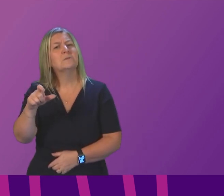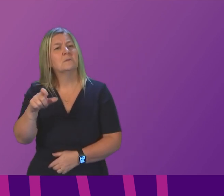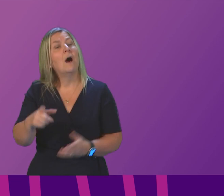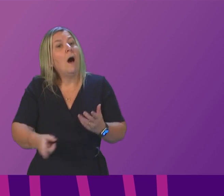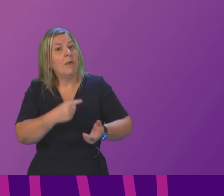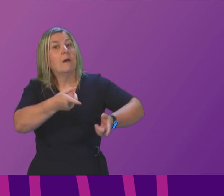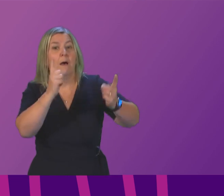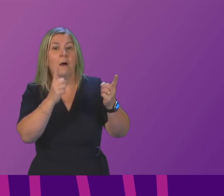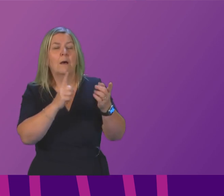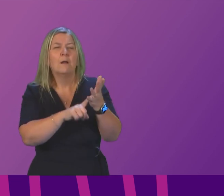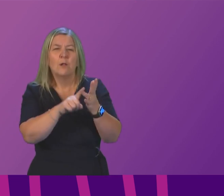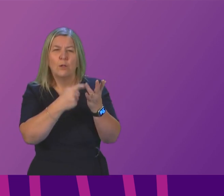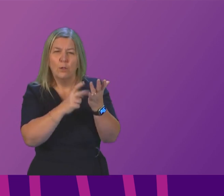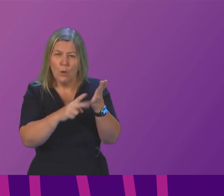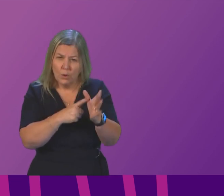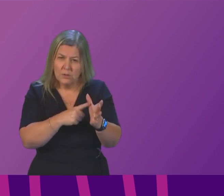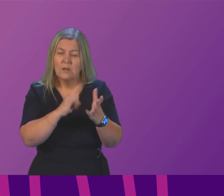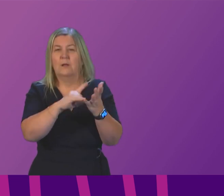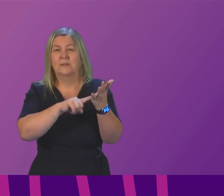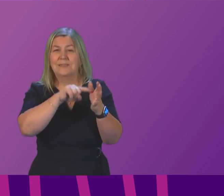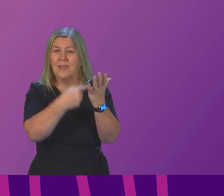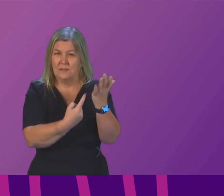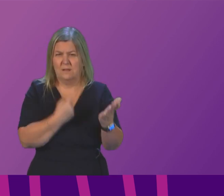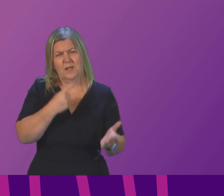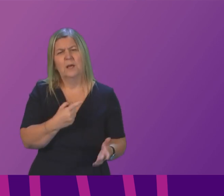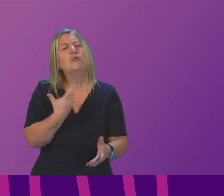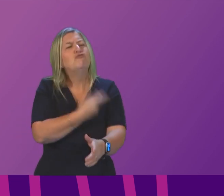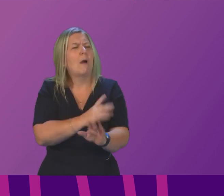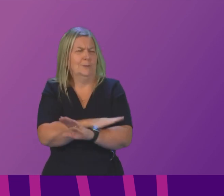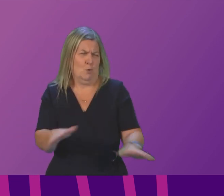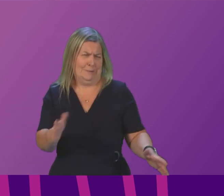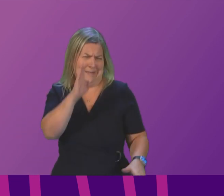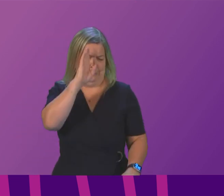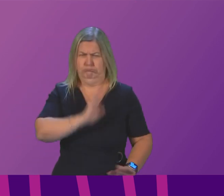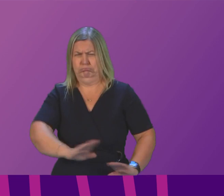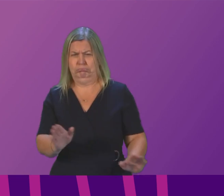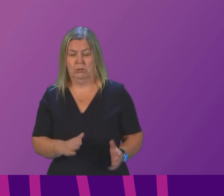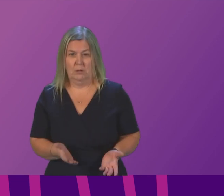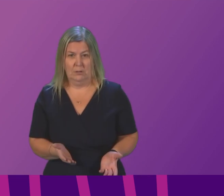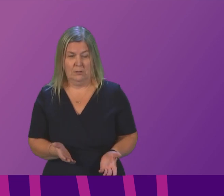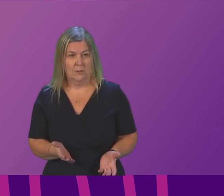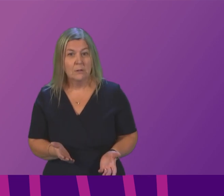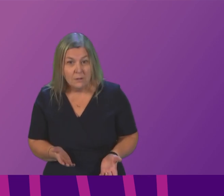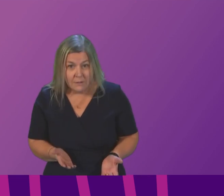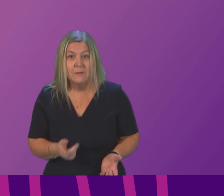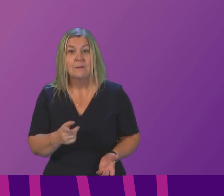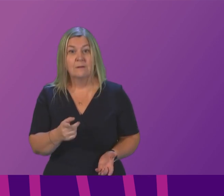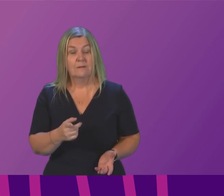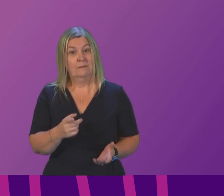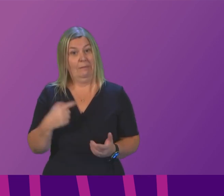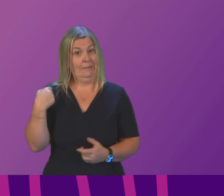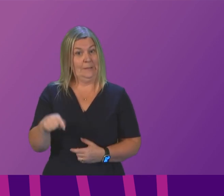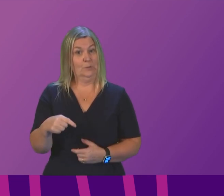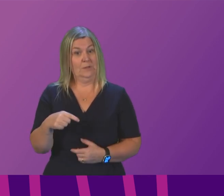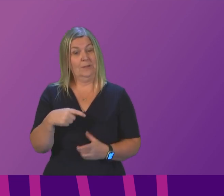Lorna Slater said recently that drugs are not inherently dangerous and this week the Justice Secretary Keith Brown